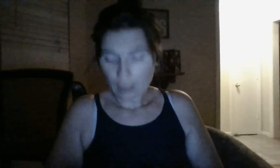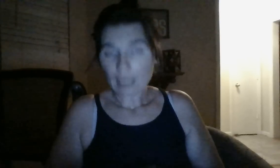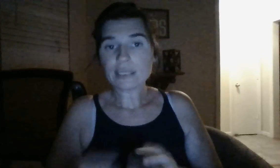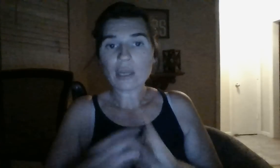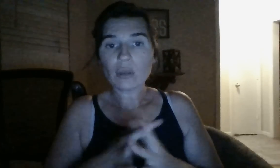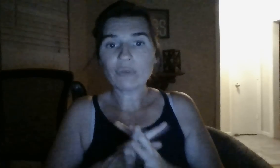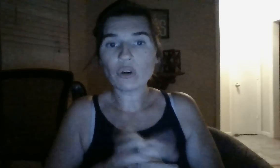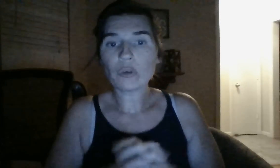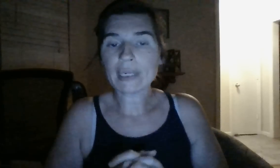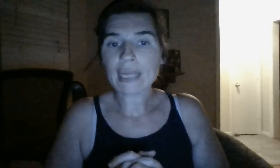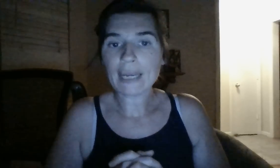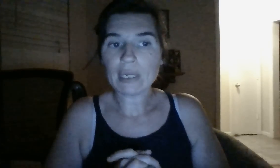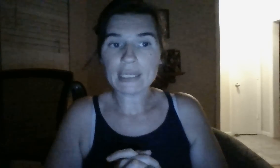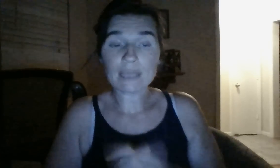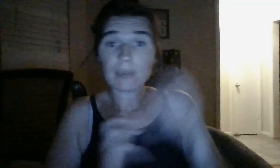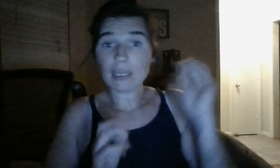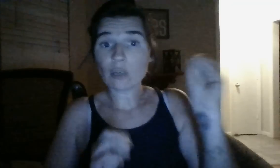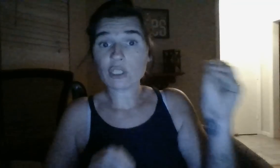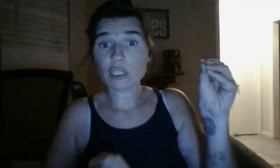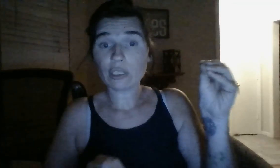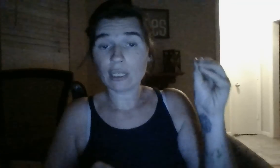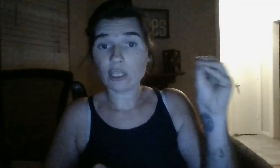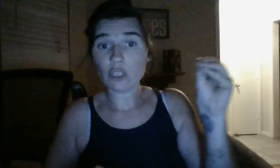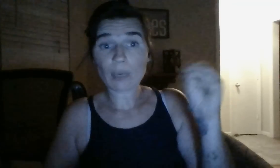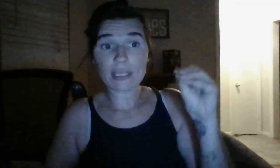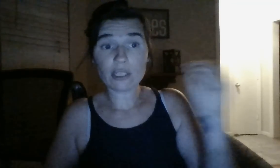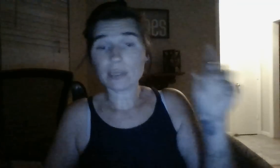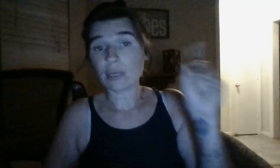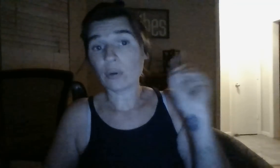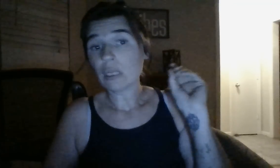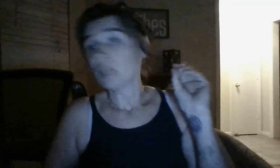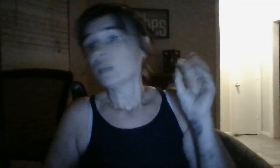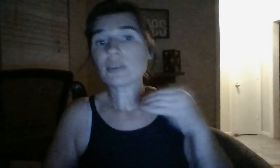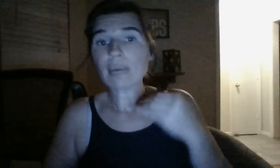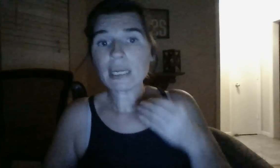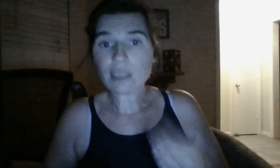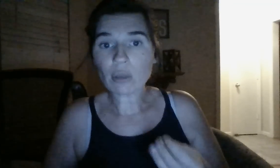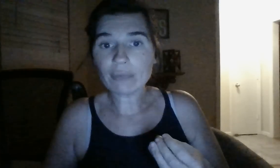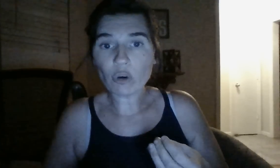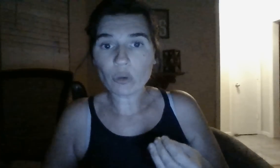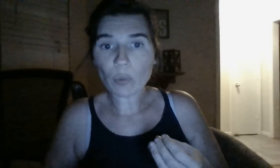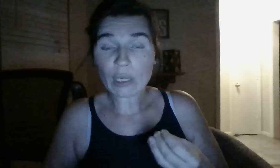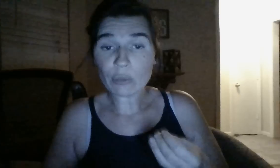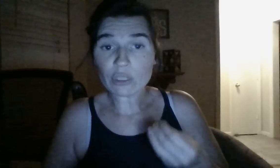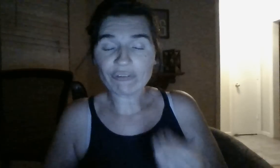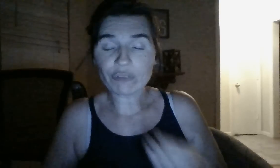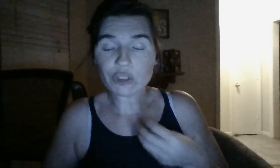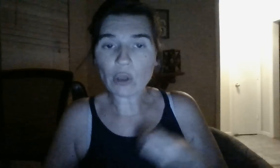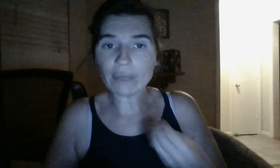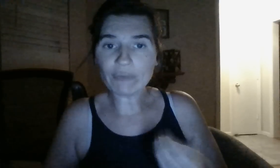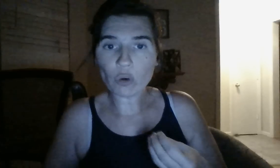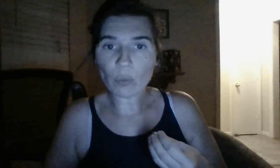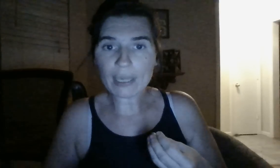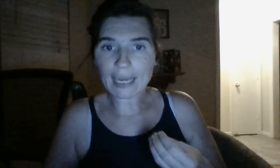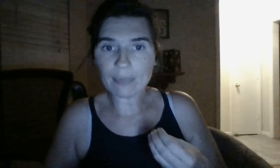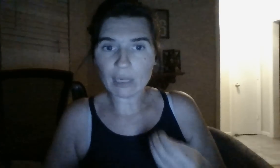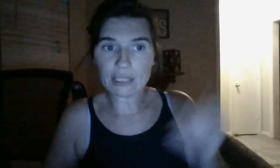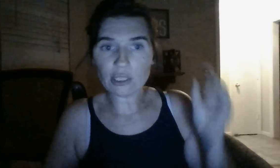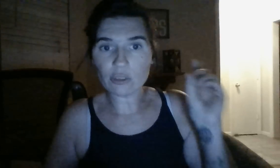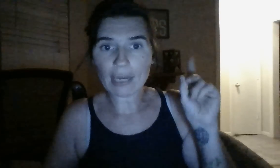And, stolen 401k money is about to be in question in a huge way, too. So, there's some kind of stolen 401k money, too. So,